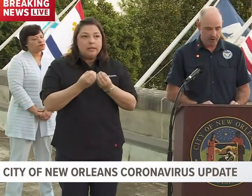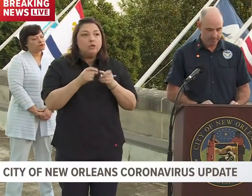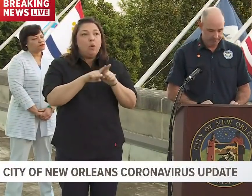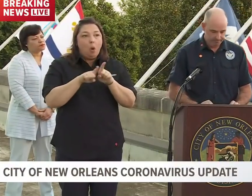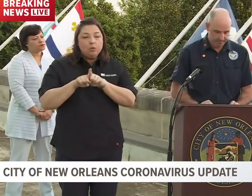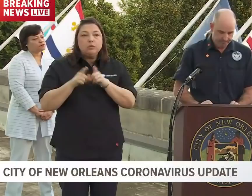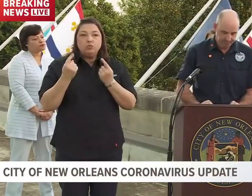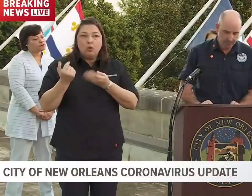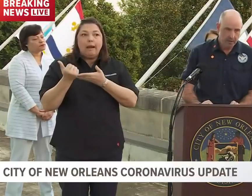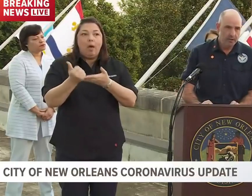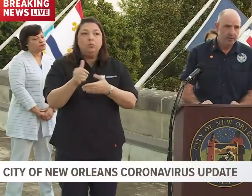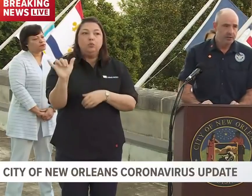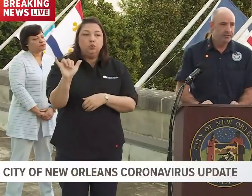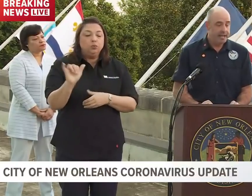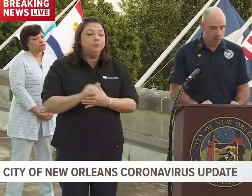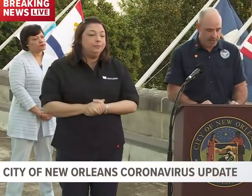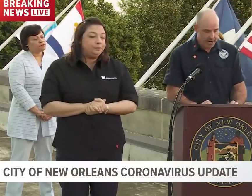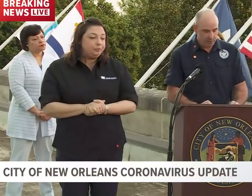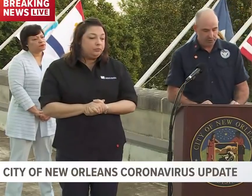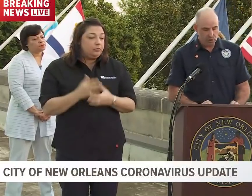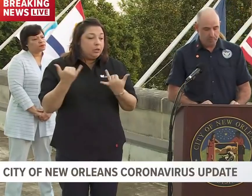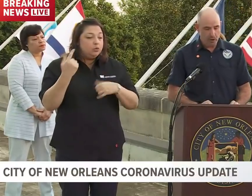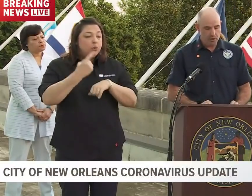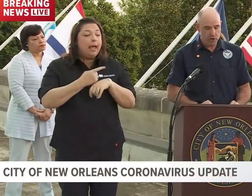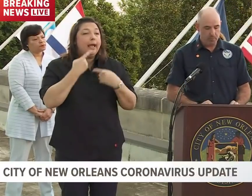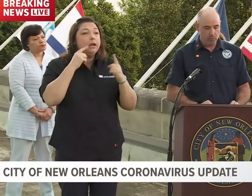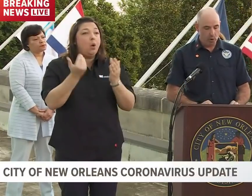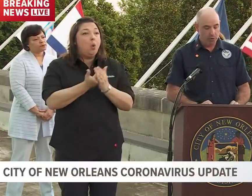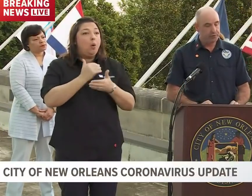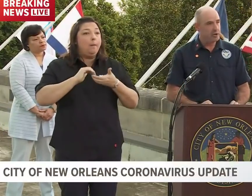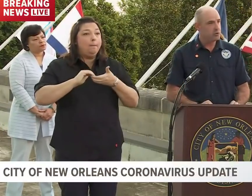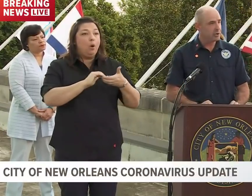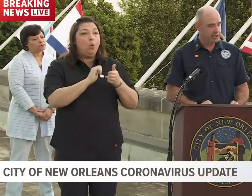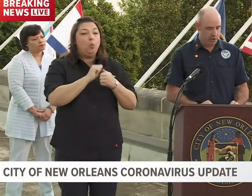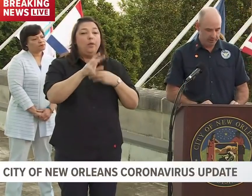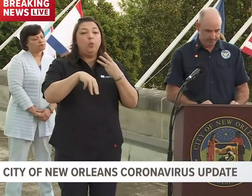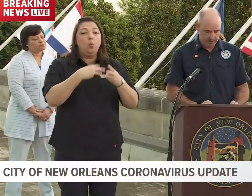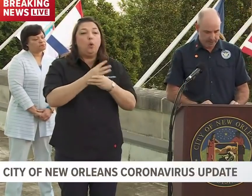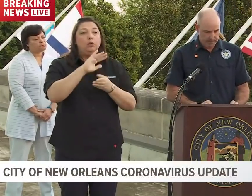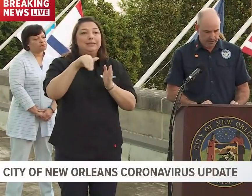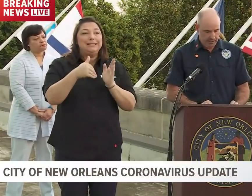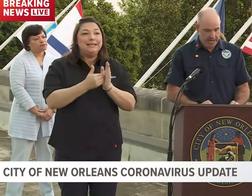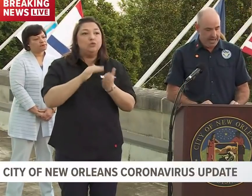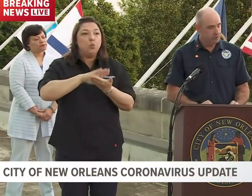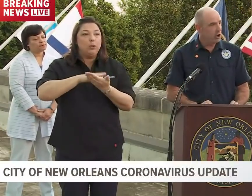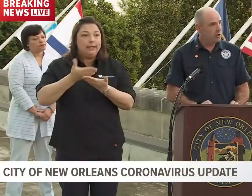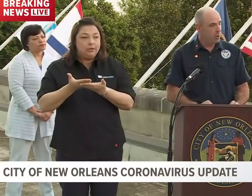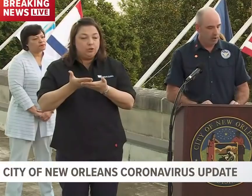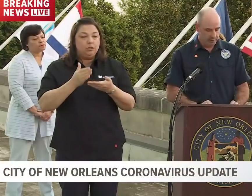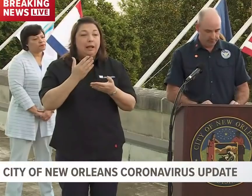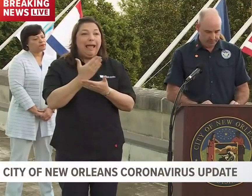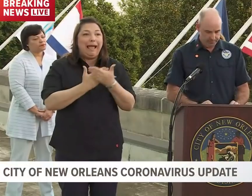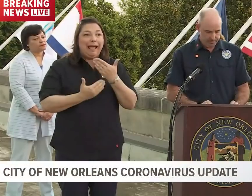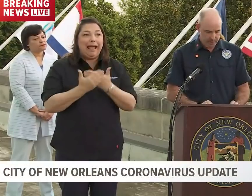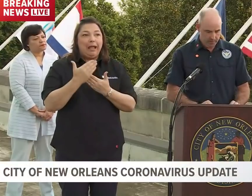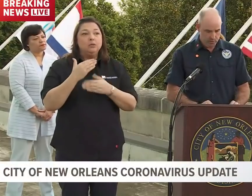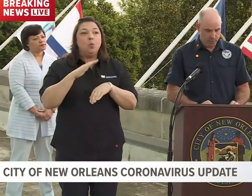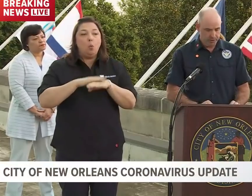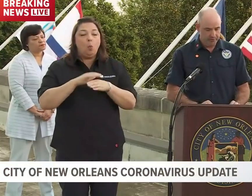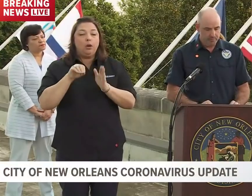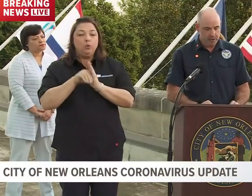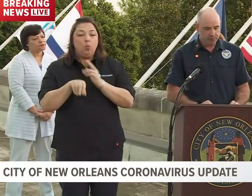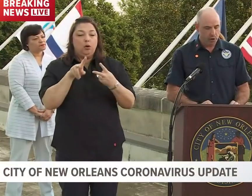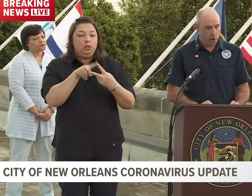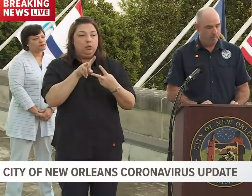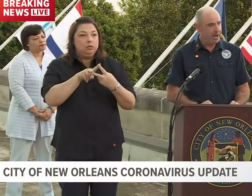their part. Today, we announced a new partnership with World Central Kitchen and Hands On New Orleans, which